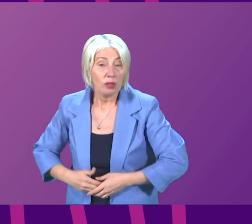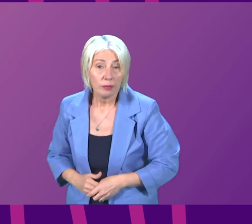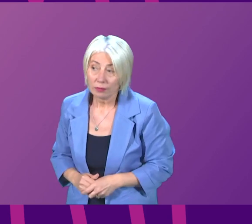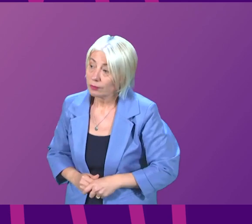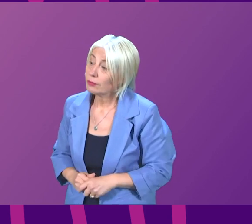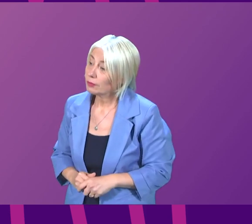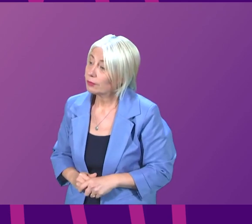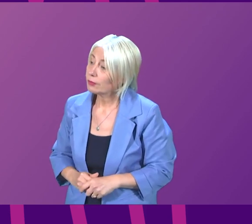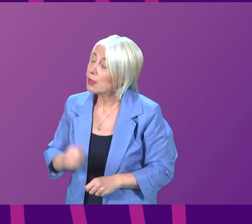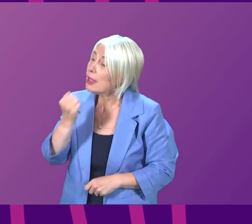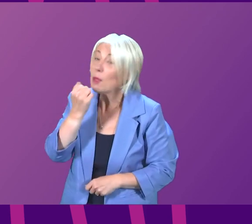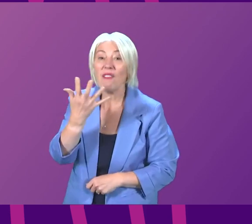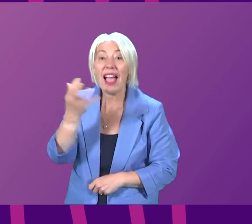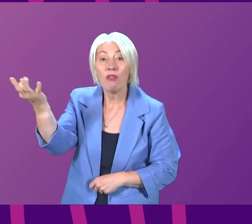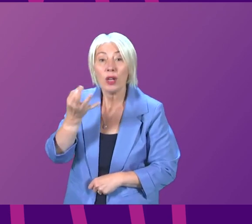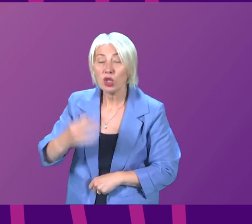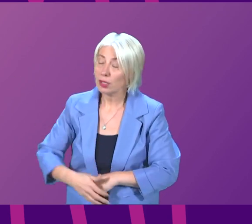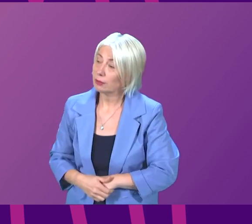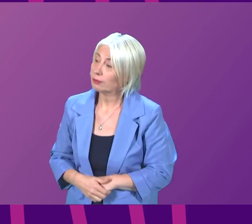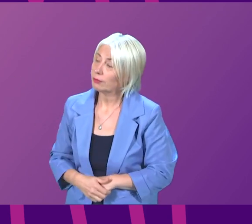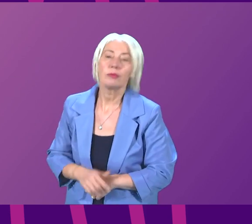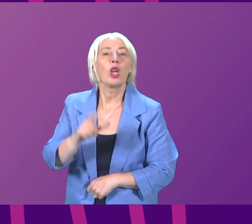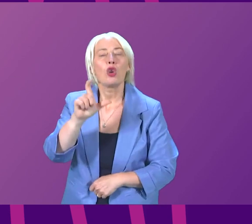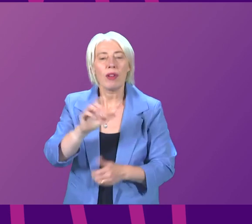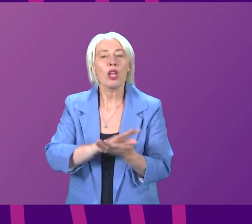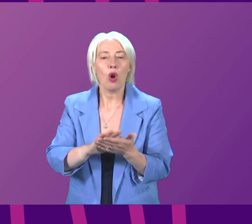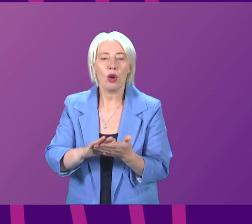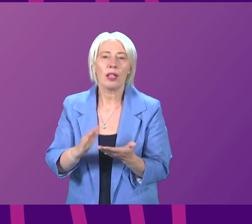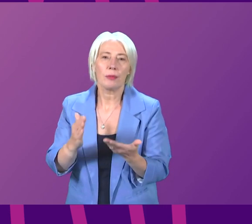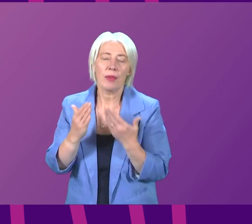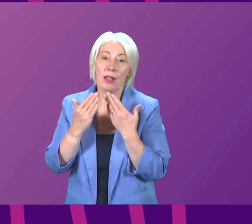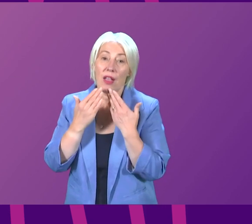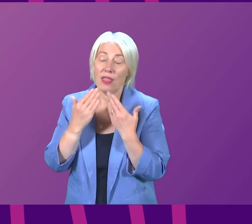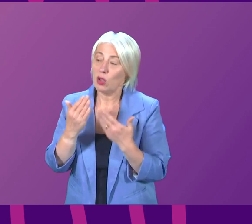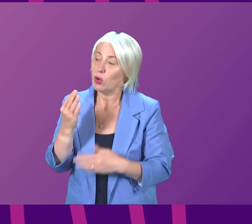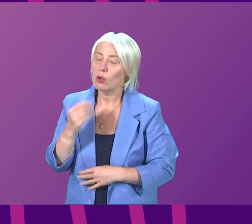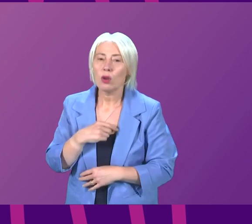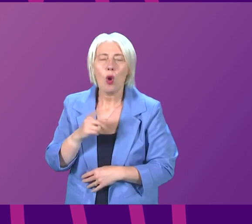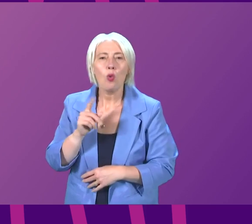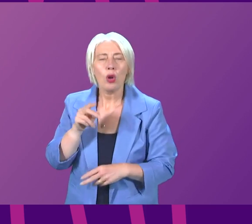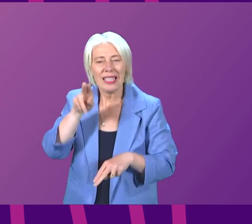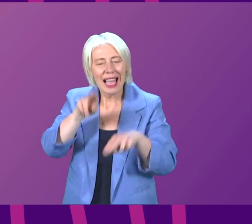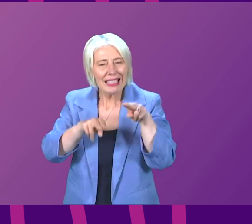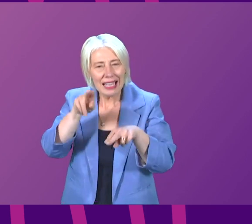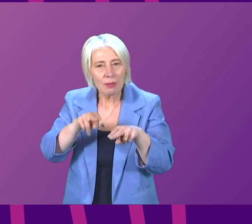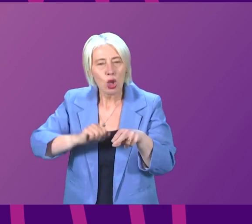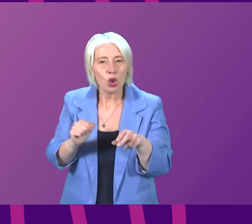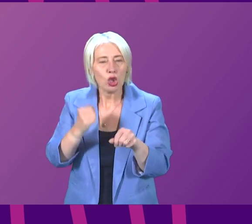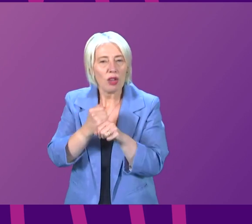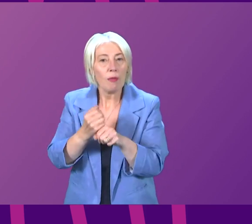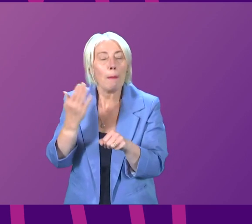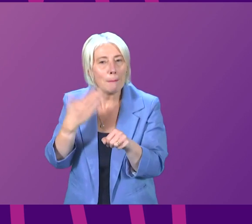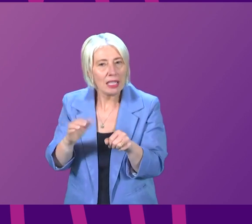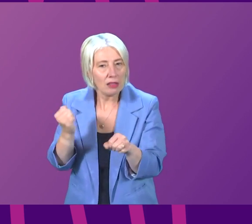Question number five Craig Hoy Thank you To ask the First Minister what assessment the Scottish Government has made of